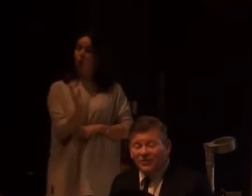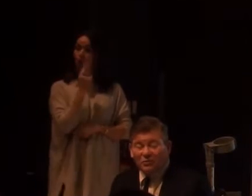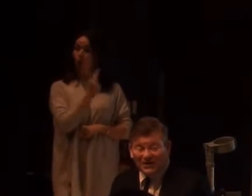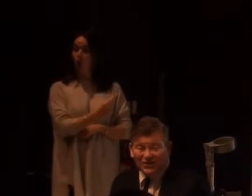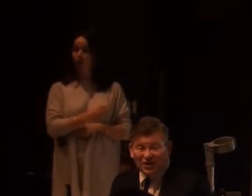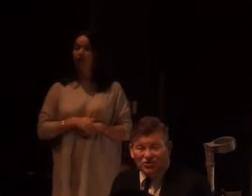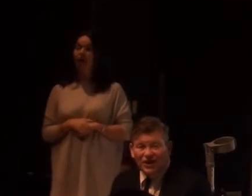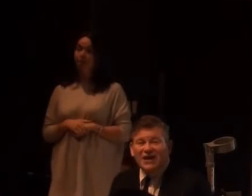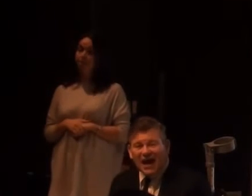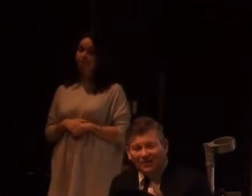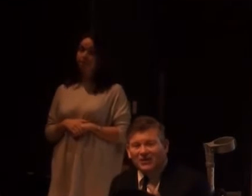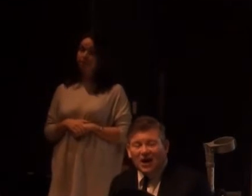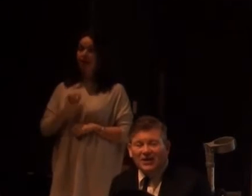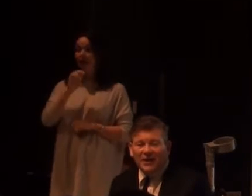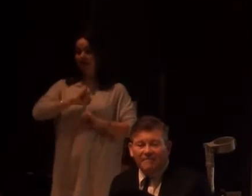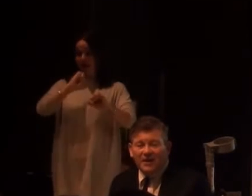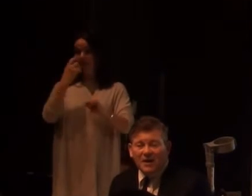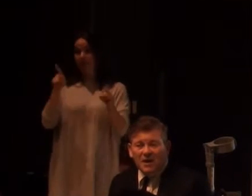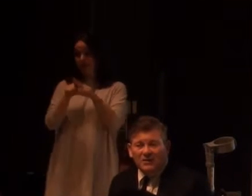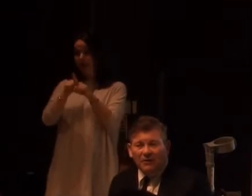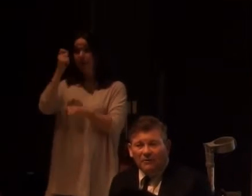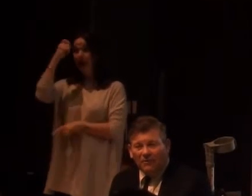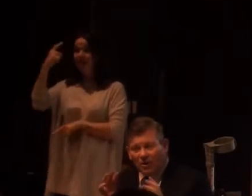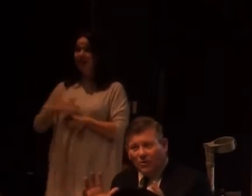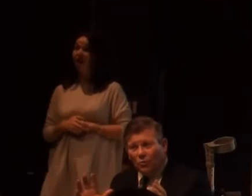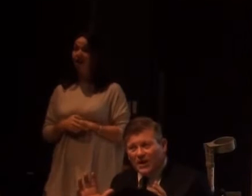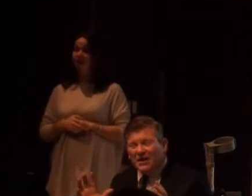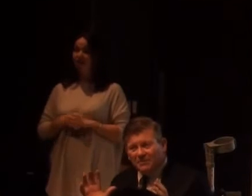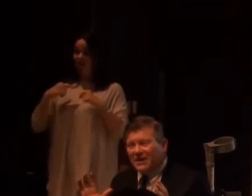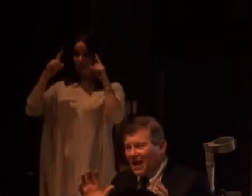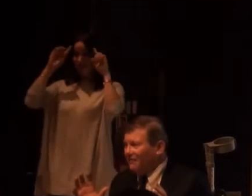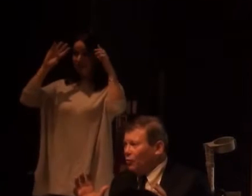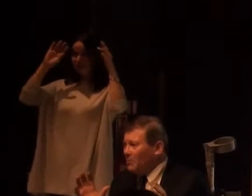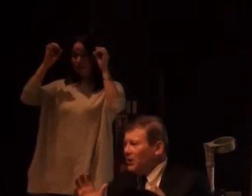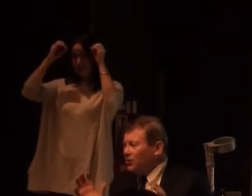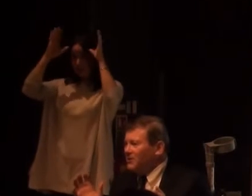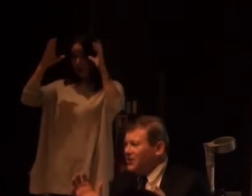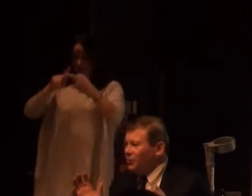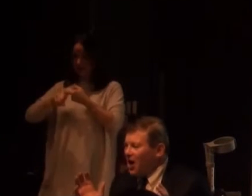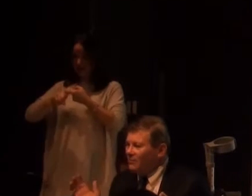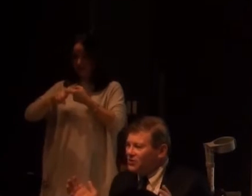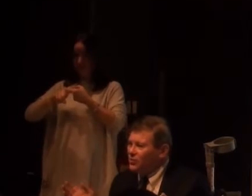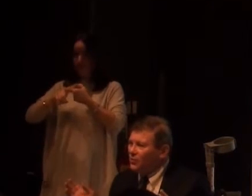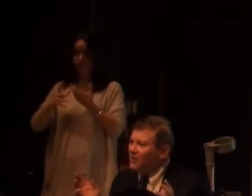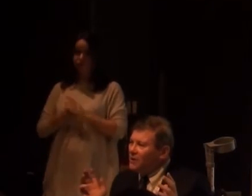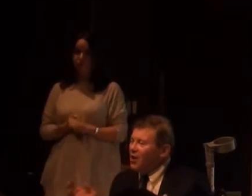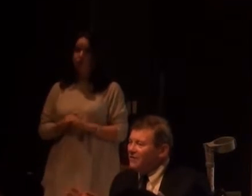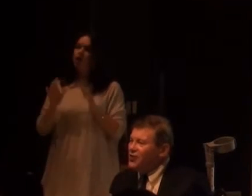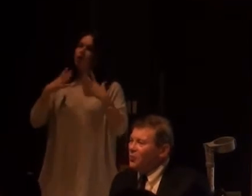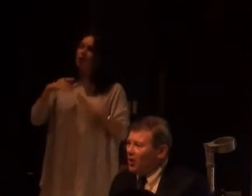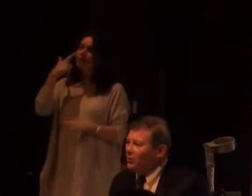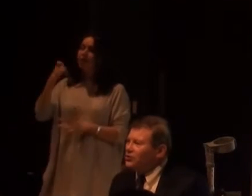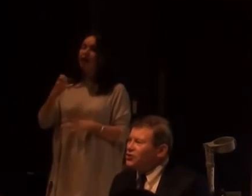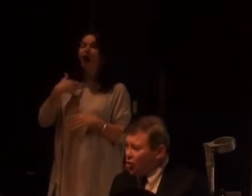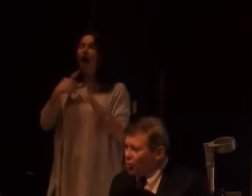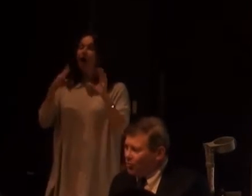reformers of the 20th century had this idea. So, we need to be careful when we look at material. When I was taught Brave